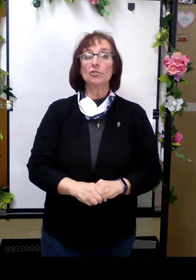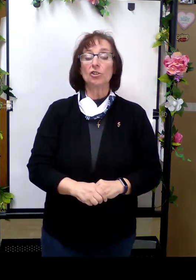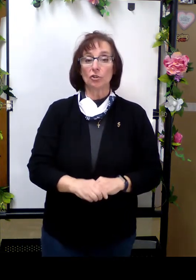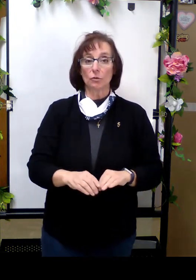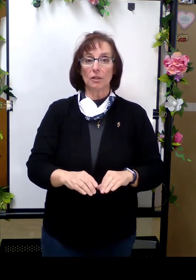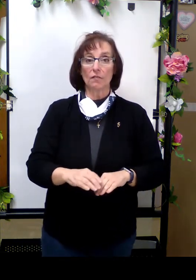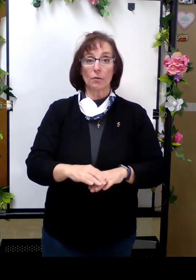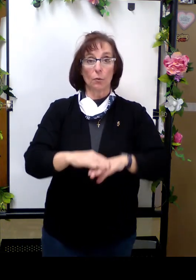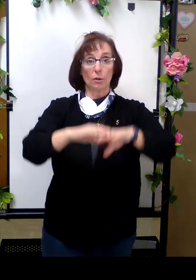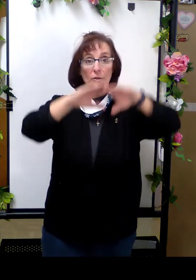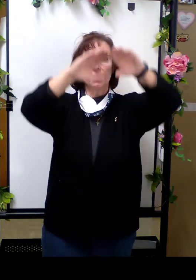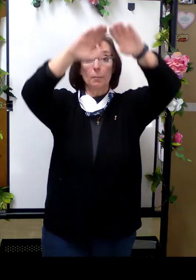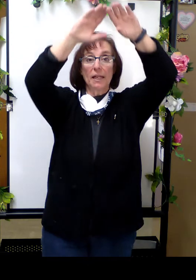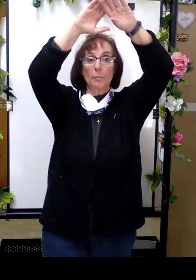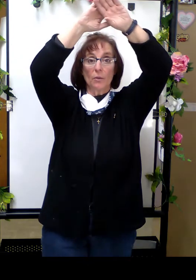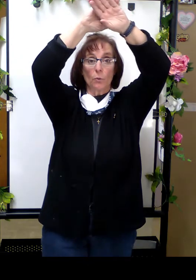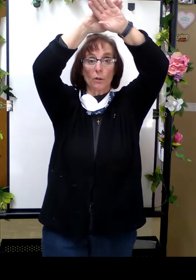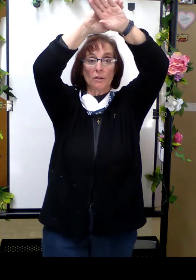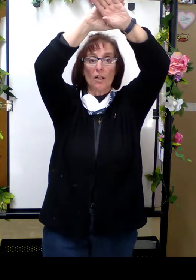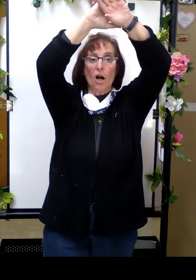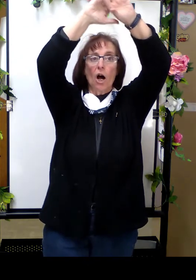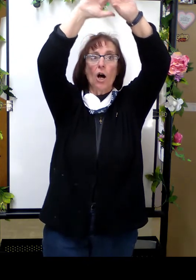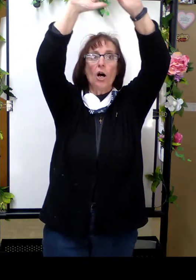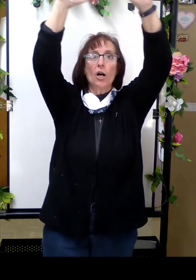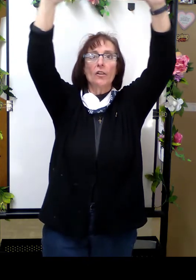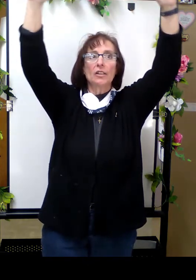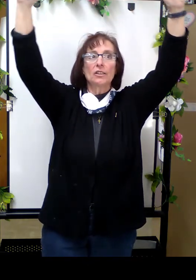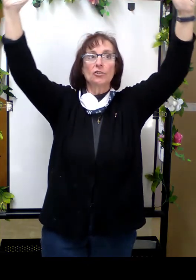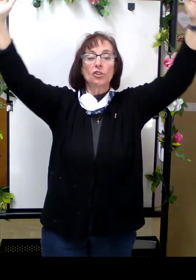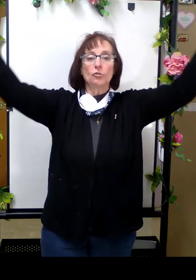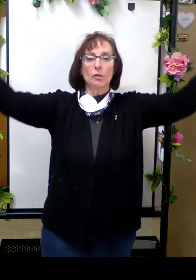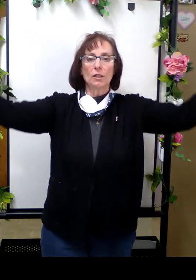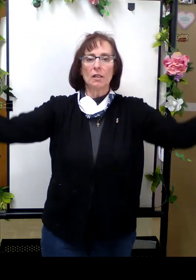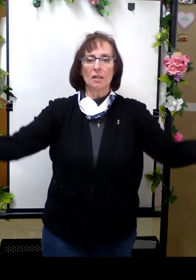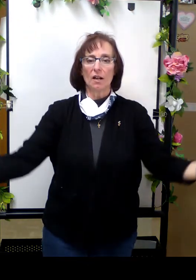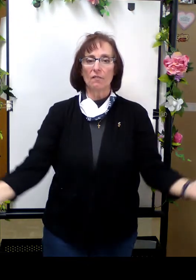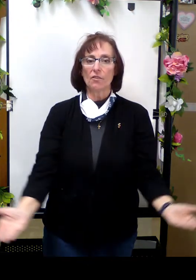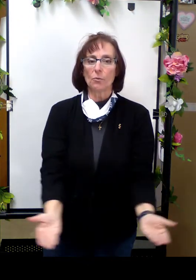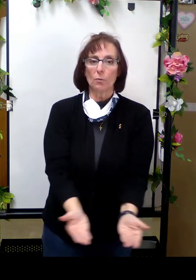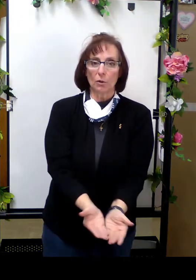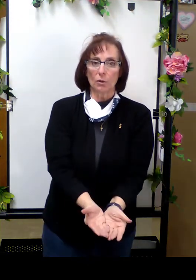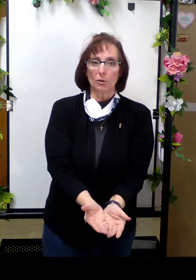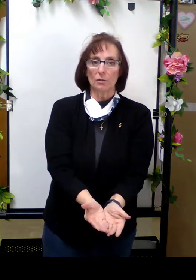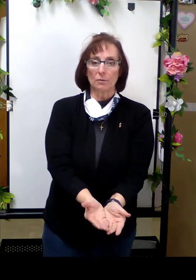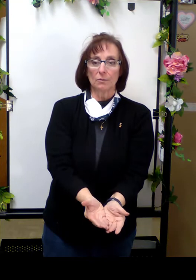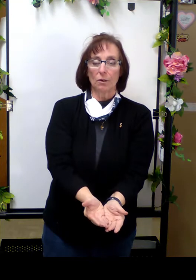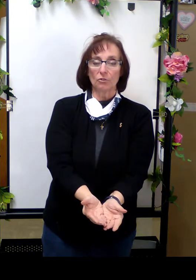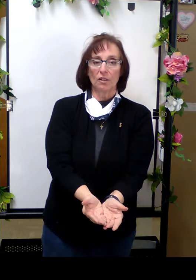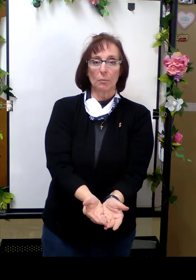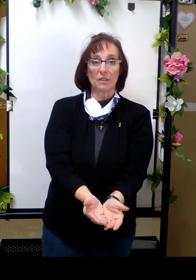children of the world. We're going to make a big world. All the little children of the world. Want to try that one more